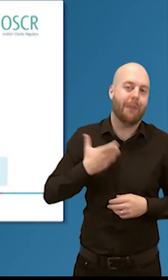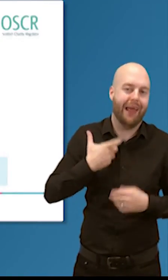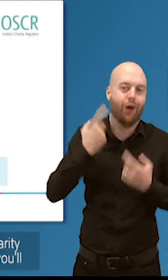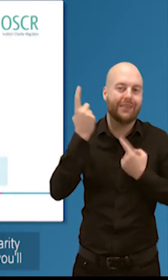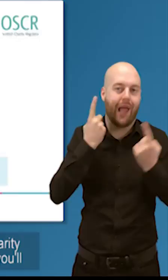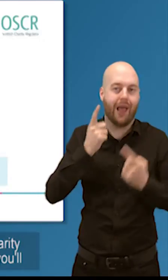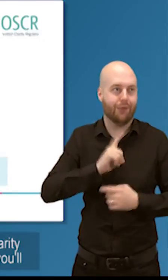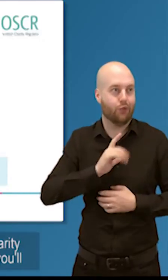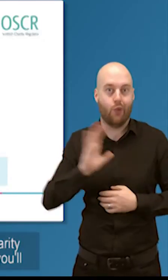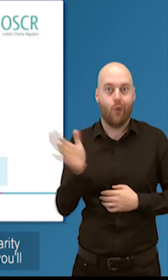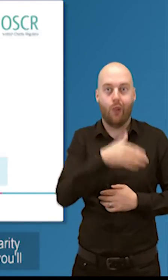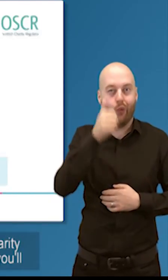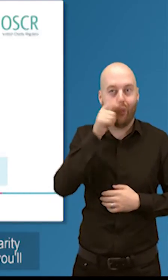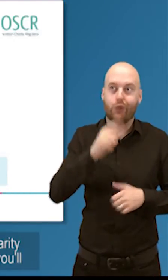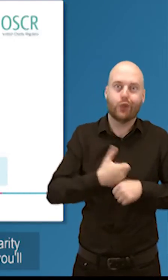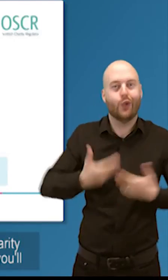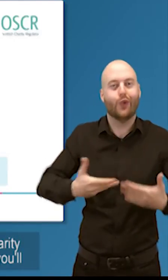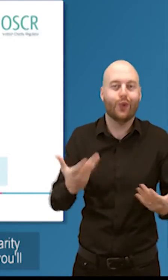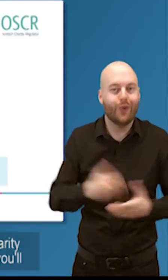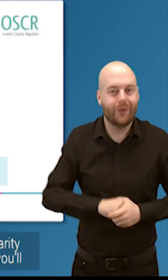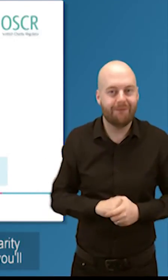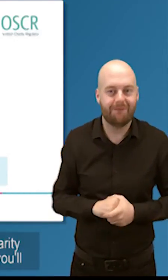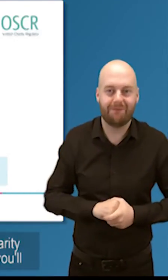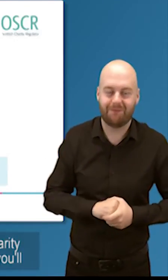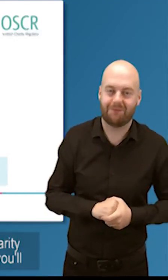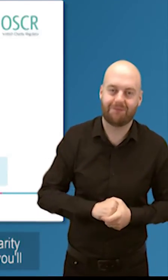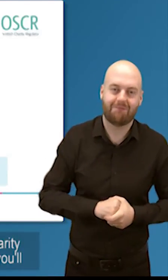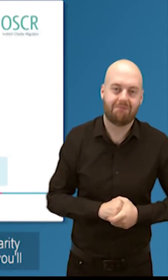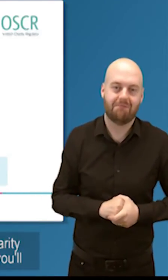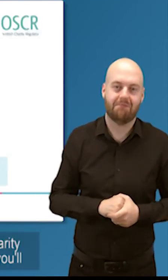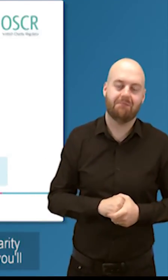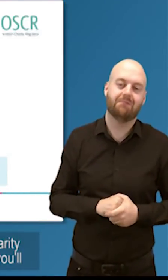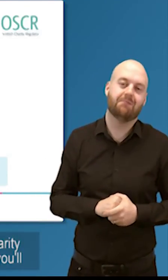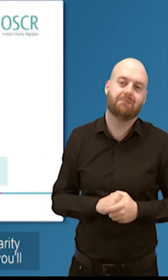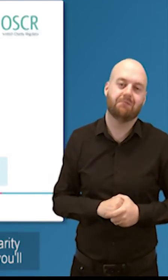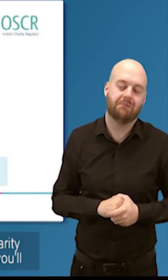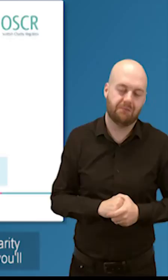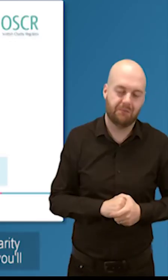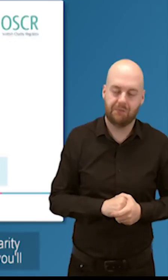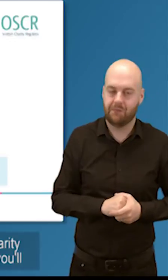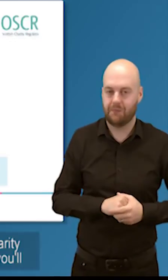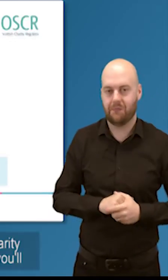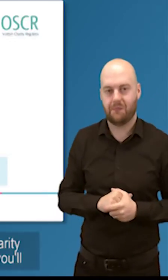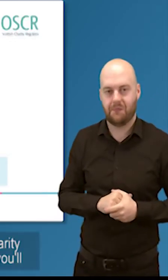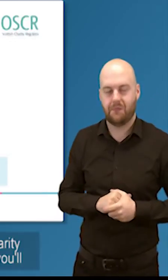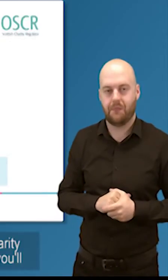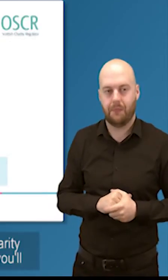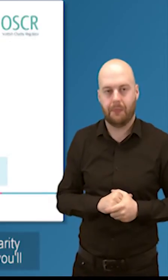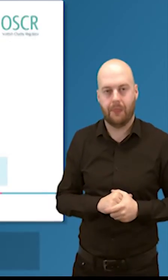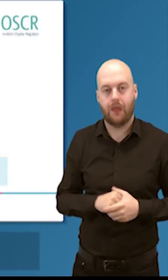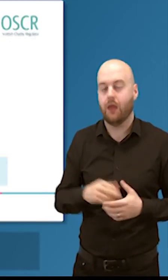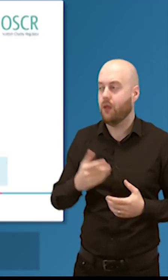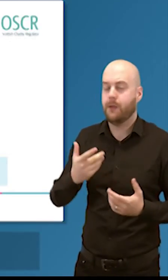We are absolutely here to take action when a charity breaks the rules and if you go onto our website reasonably regularly you'll see